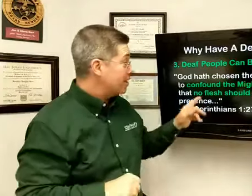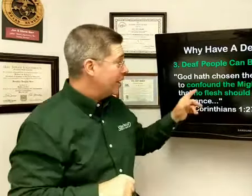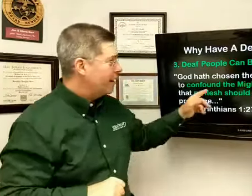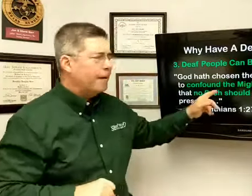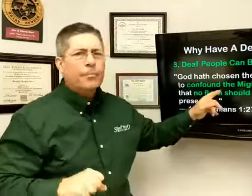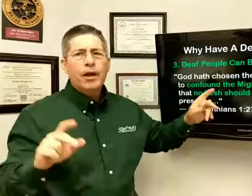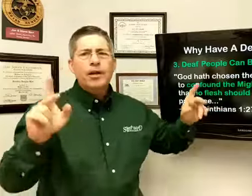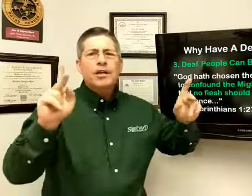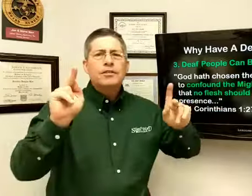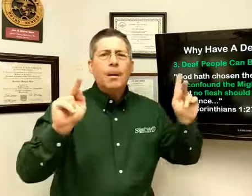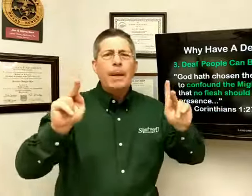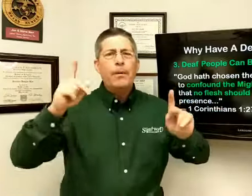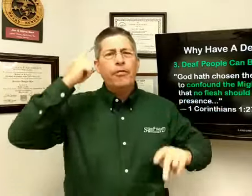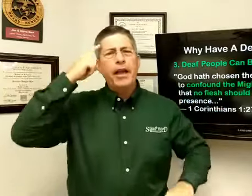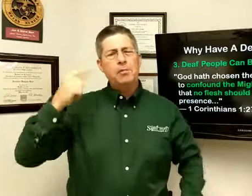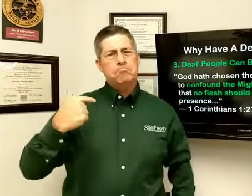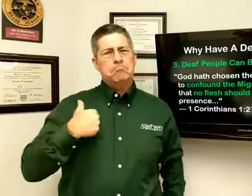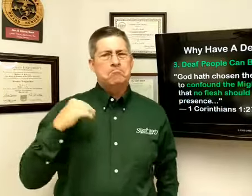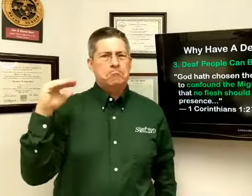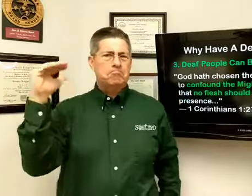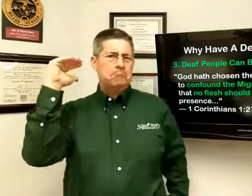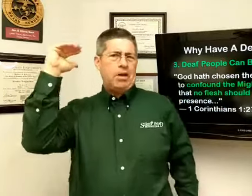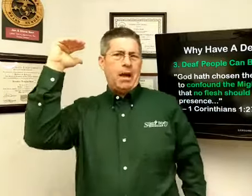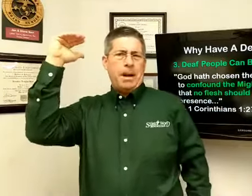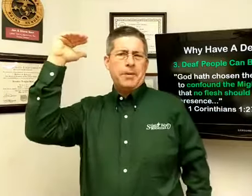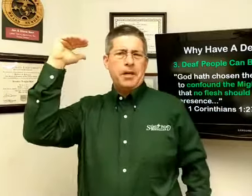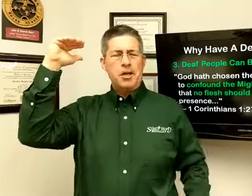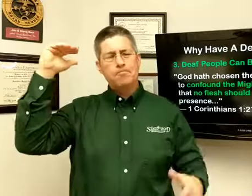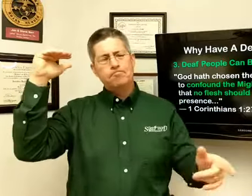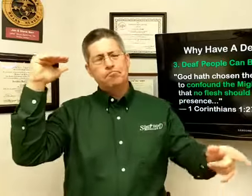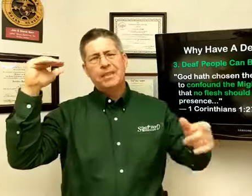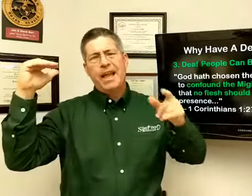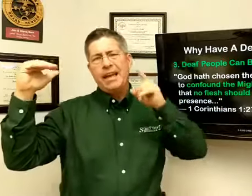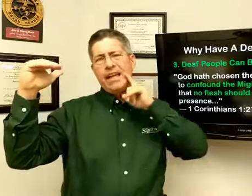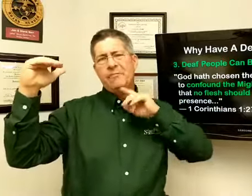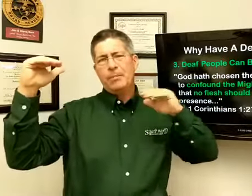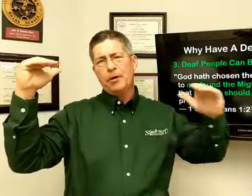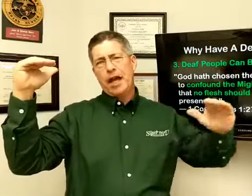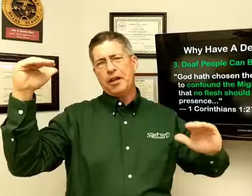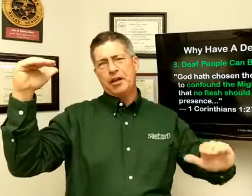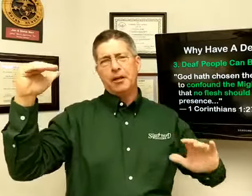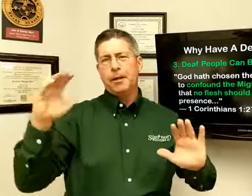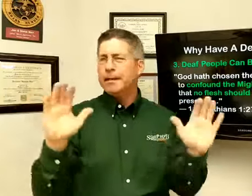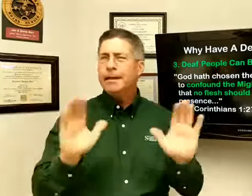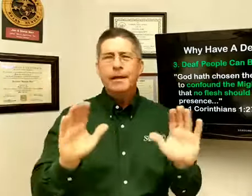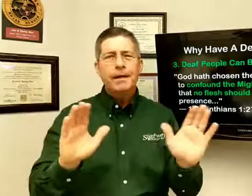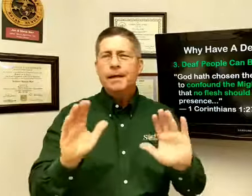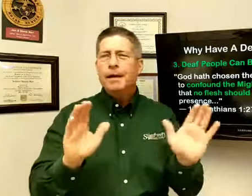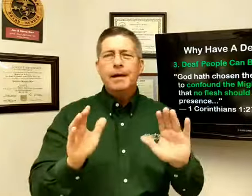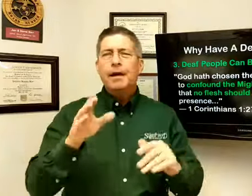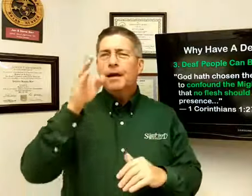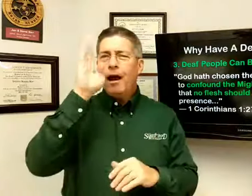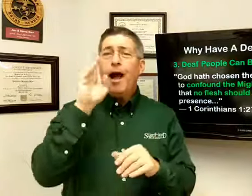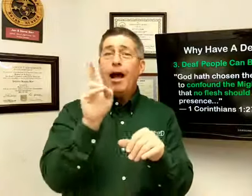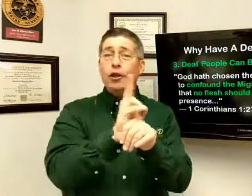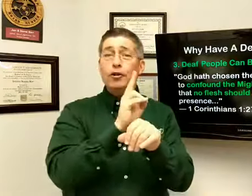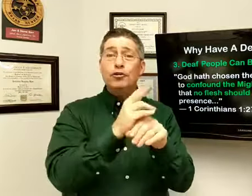some people think, I'm up here and deaf people are down here. God uses